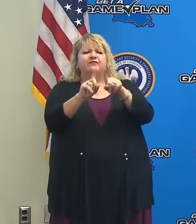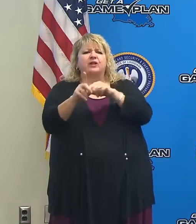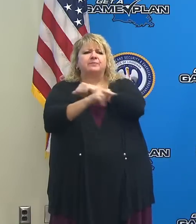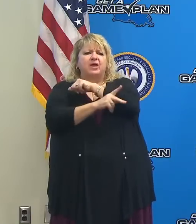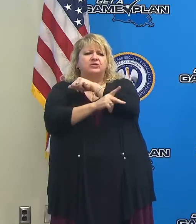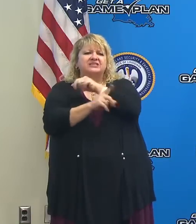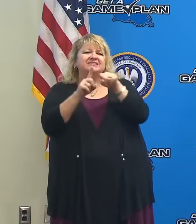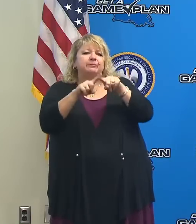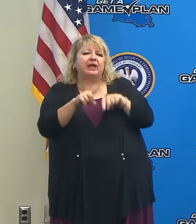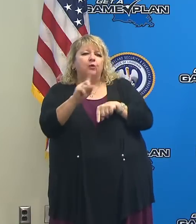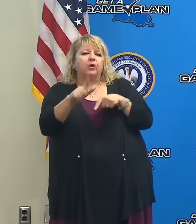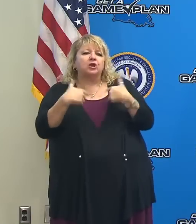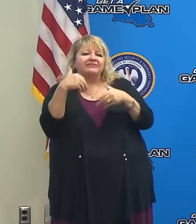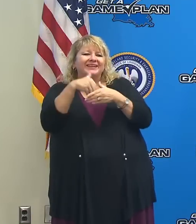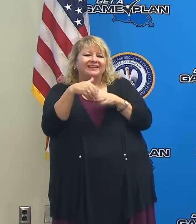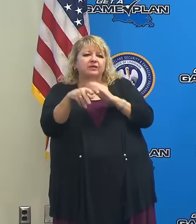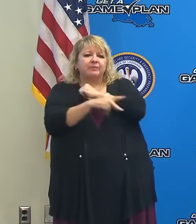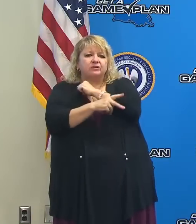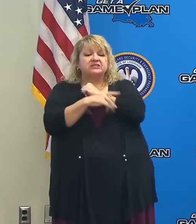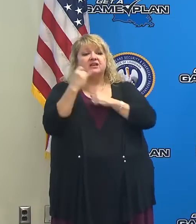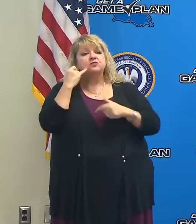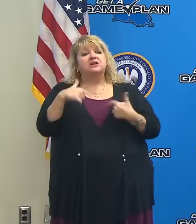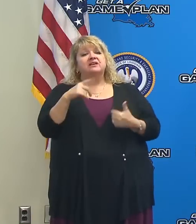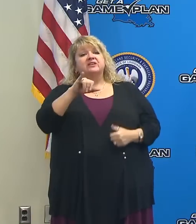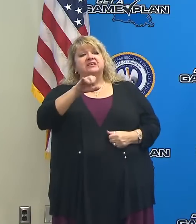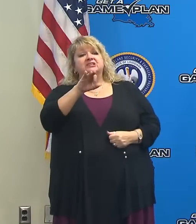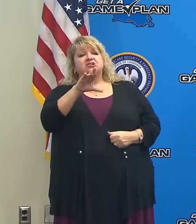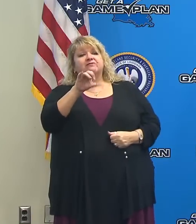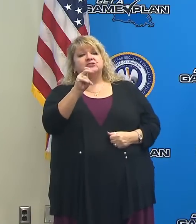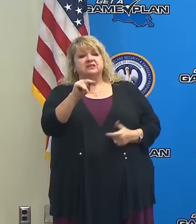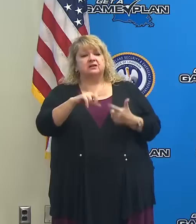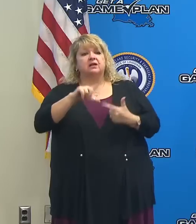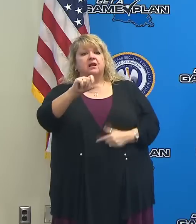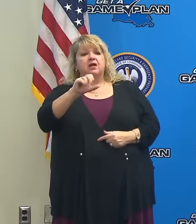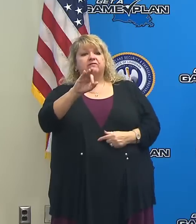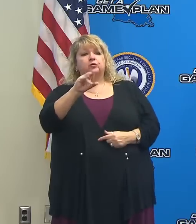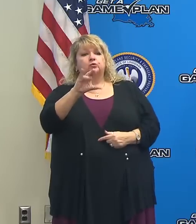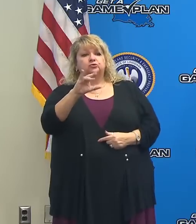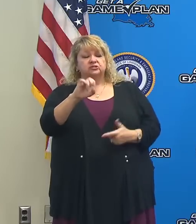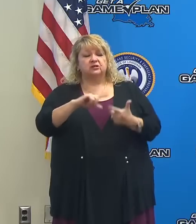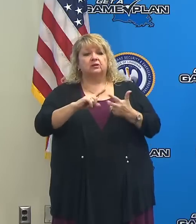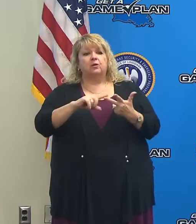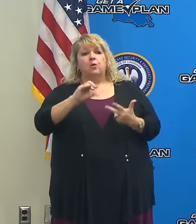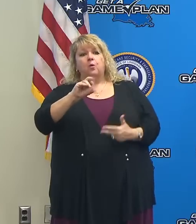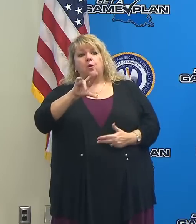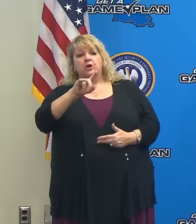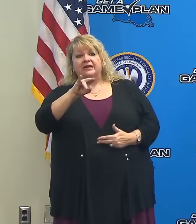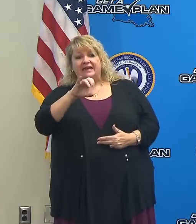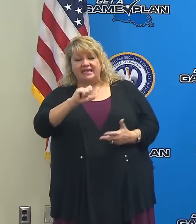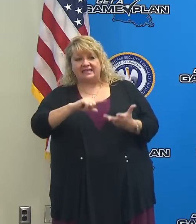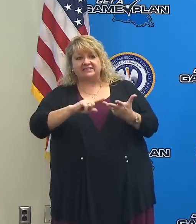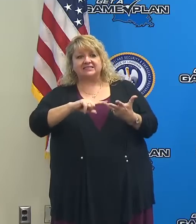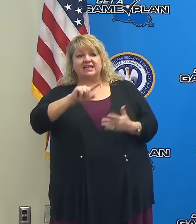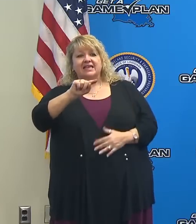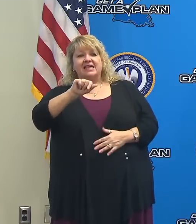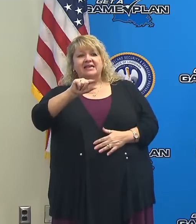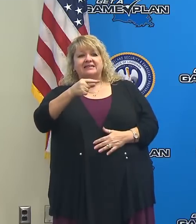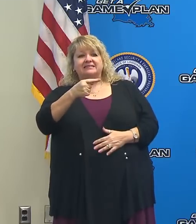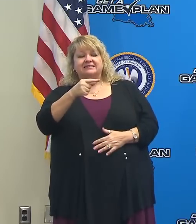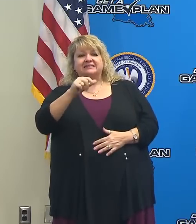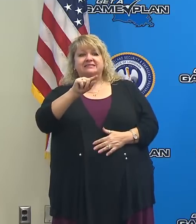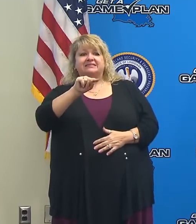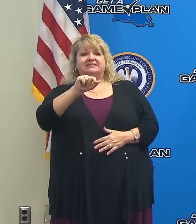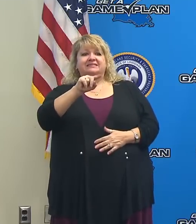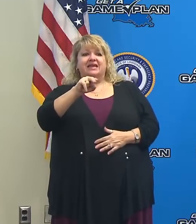where you live in the parish. So if you live in Jefferson, Lafourche, Orleans, Plaquemines, or Tanchpo, please refer to your local officials